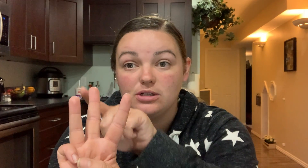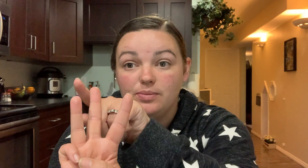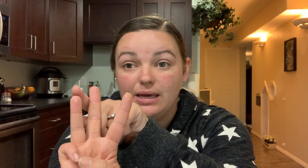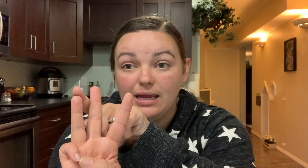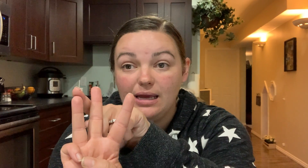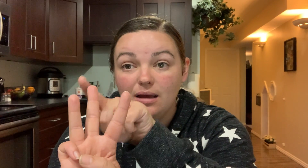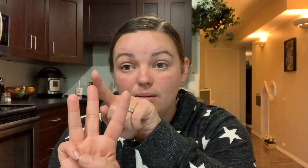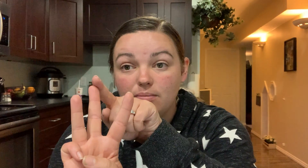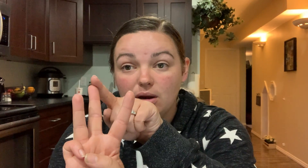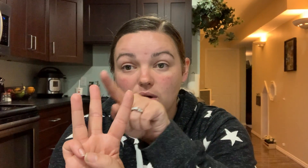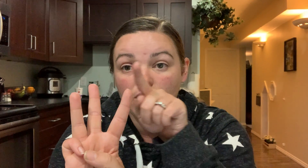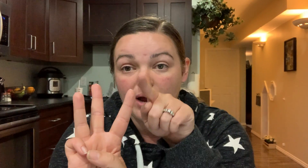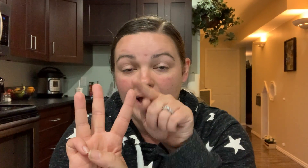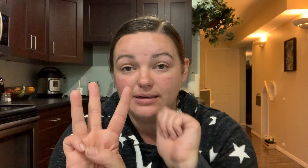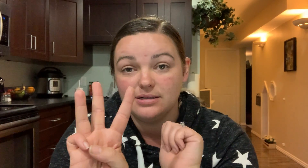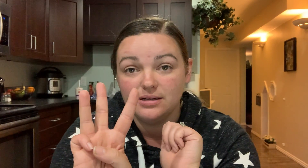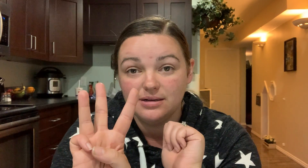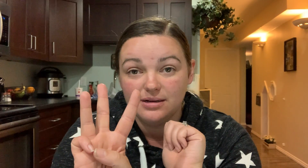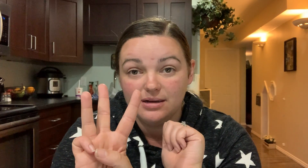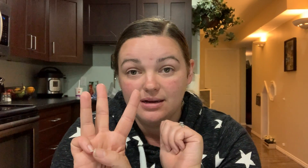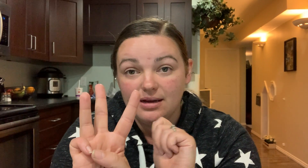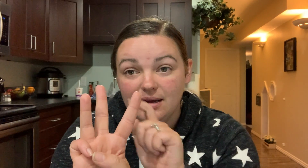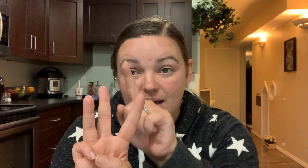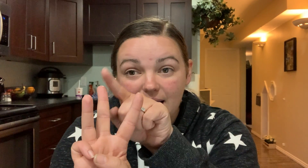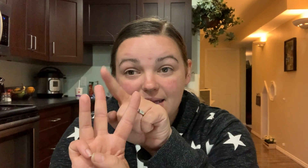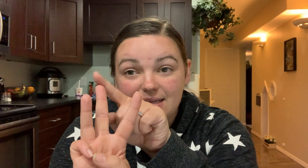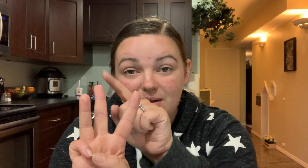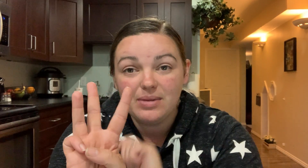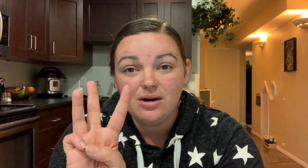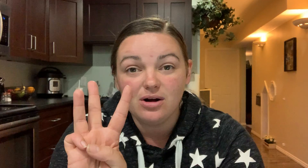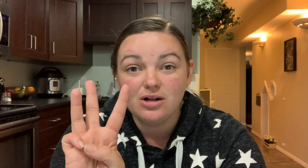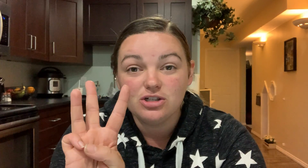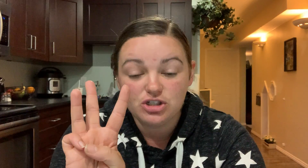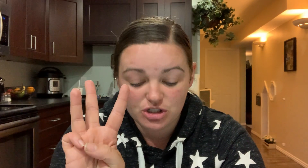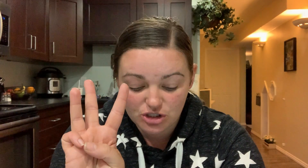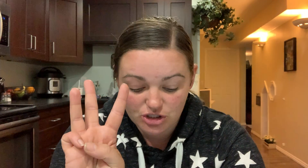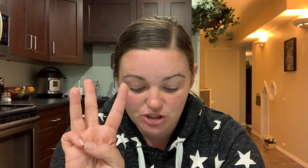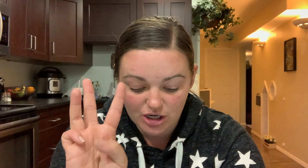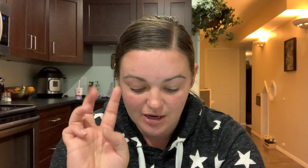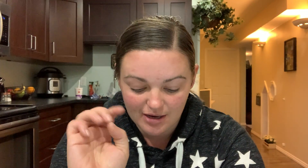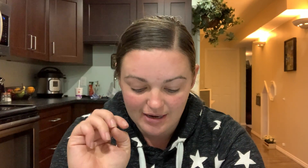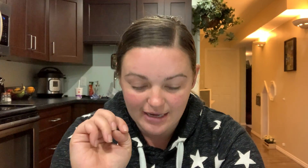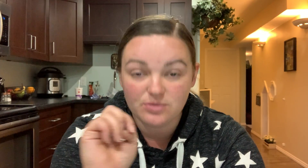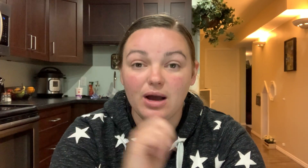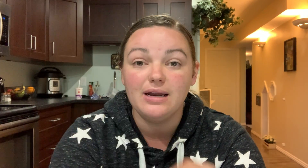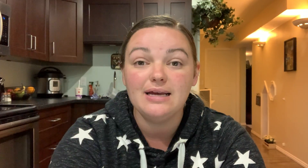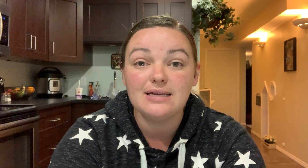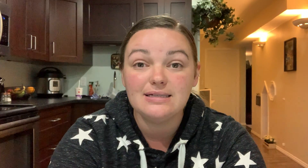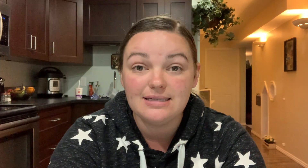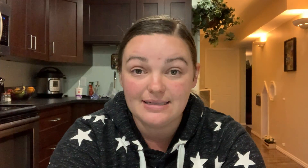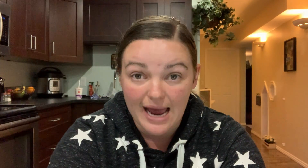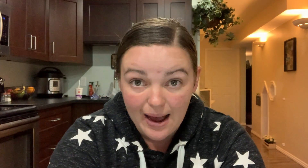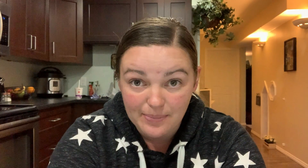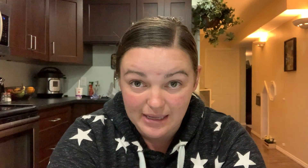beginning middle or end it's in the middle sh next one is establish